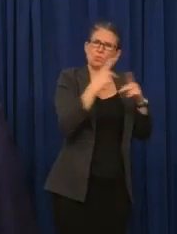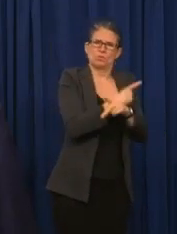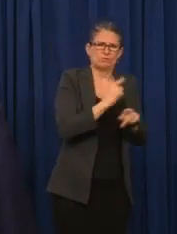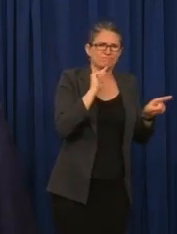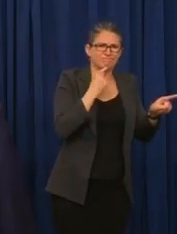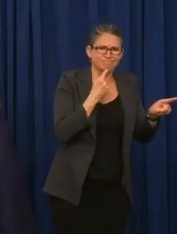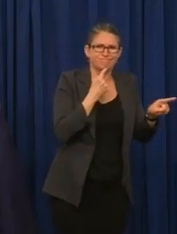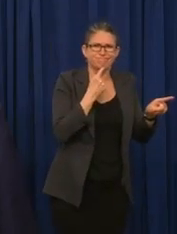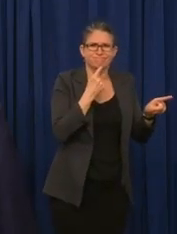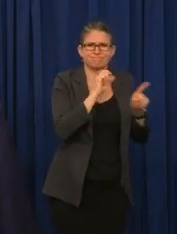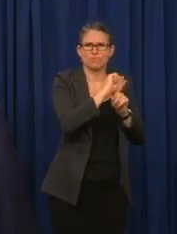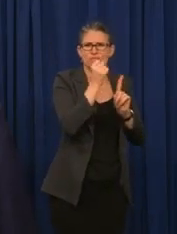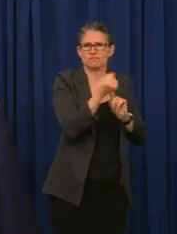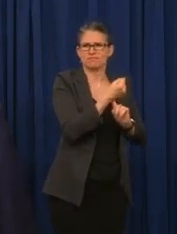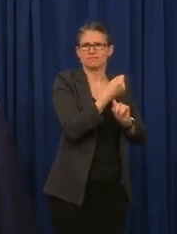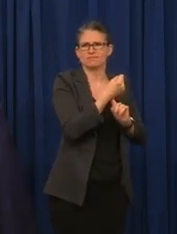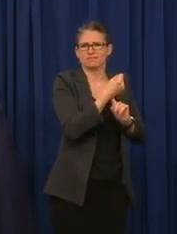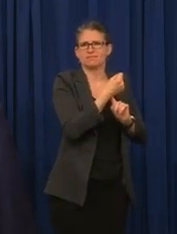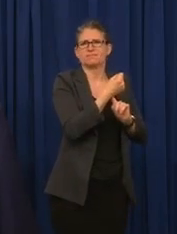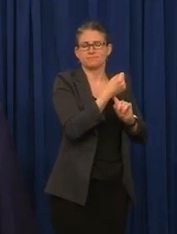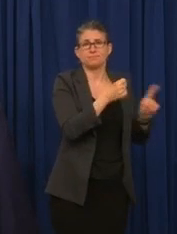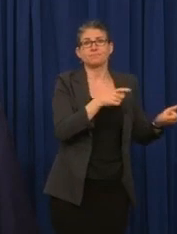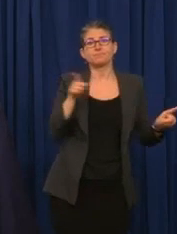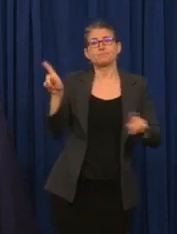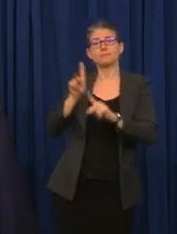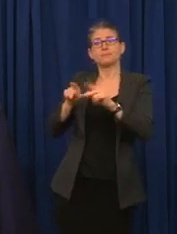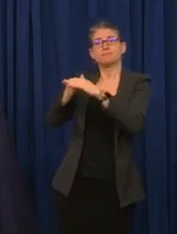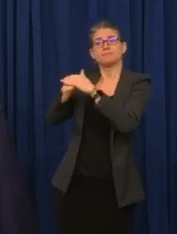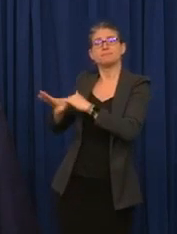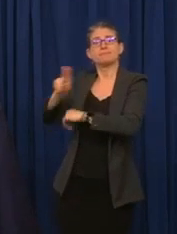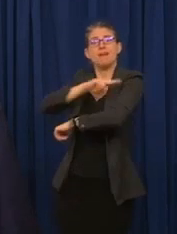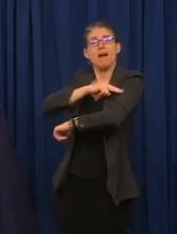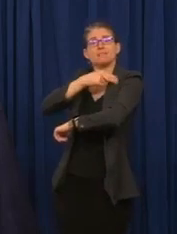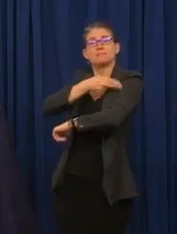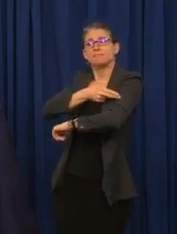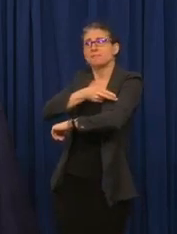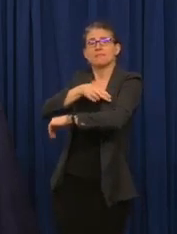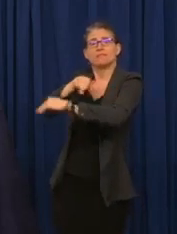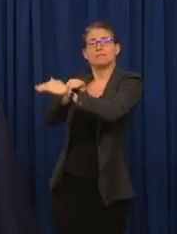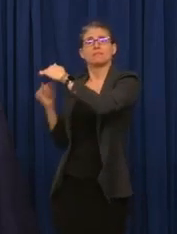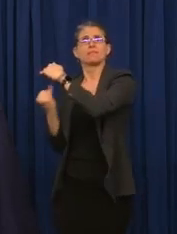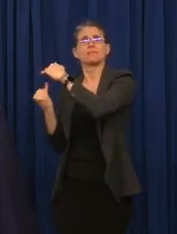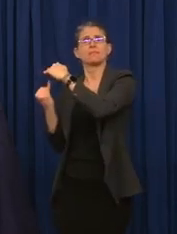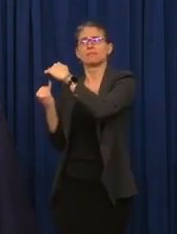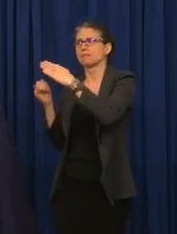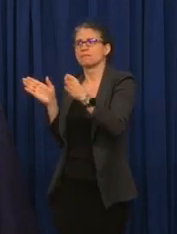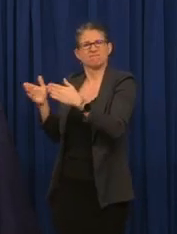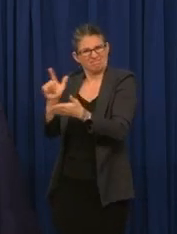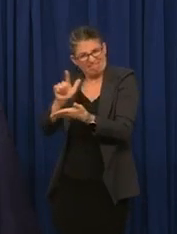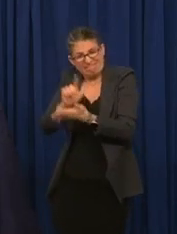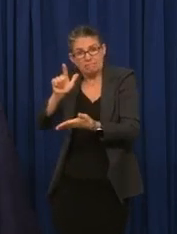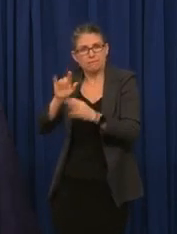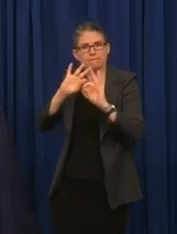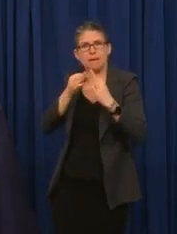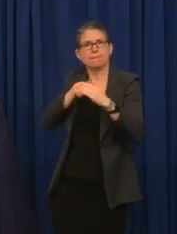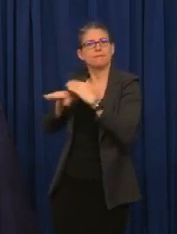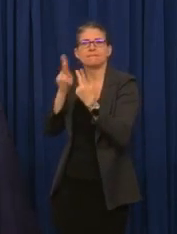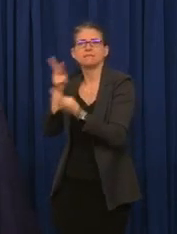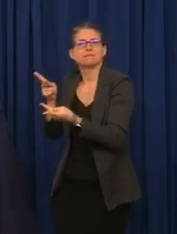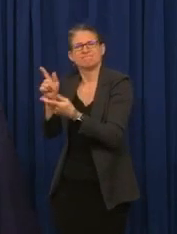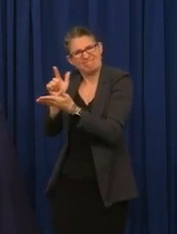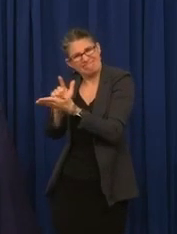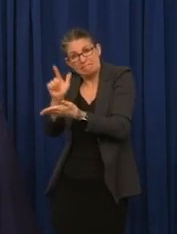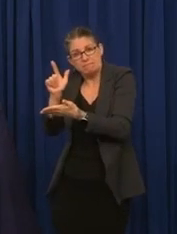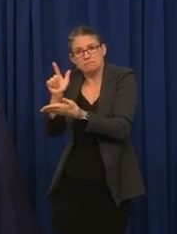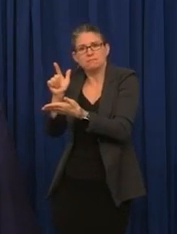come visit. The same is said of long-term care. The gift shop might not be open. It may be difficult to